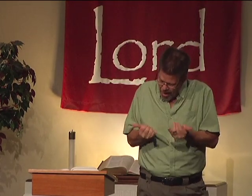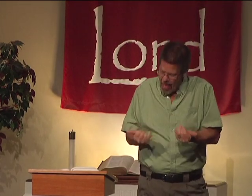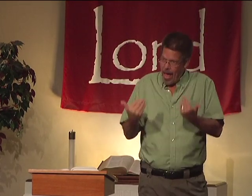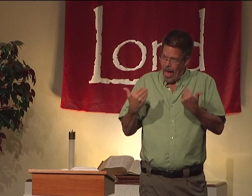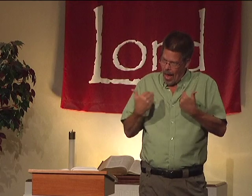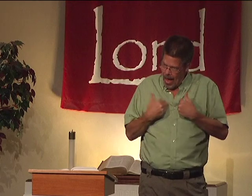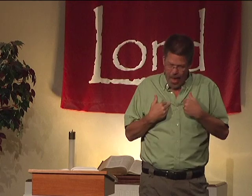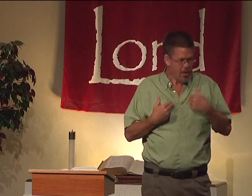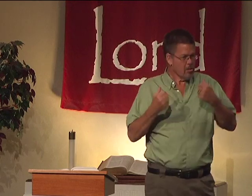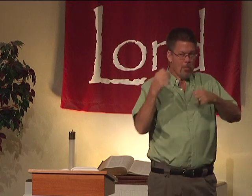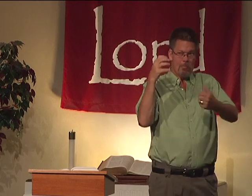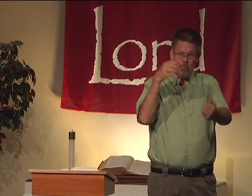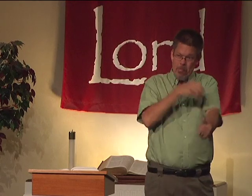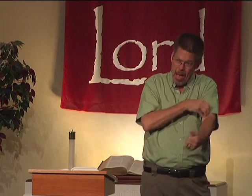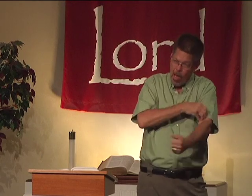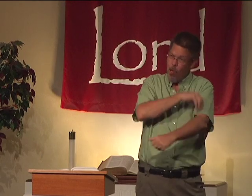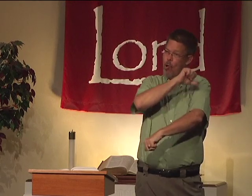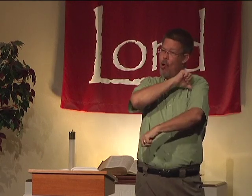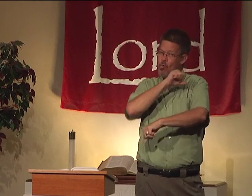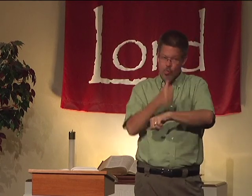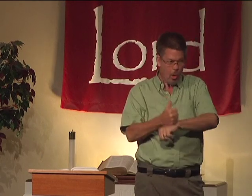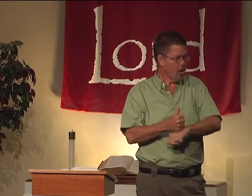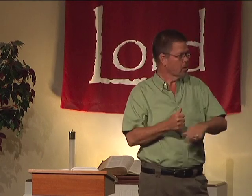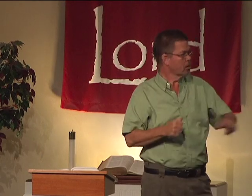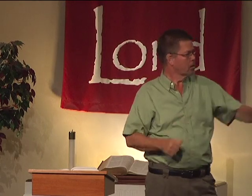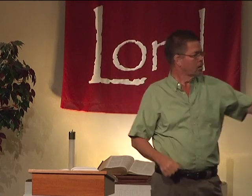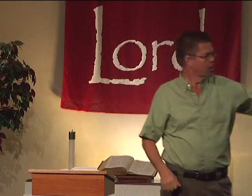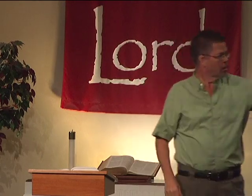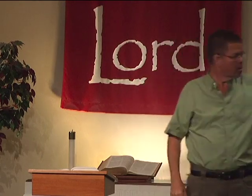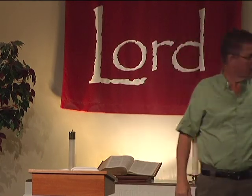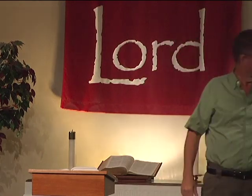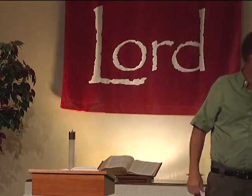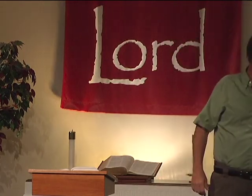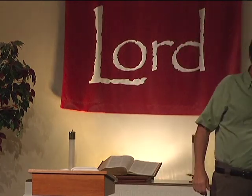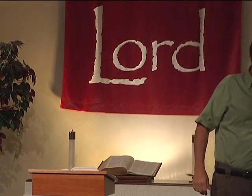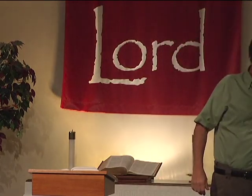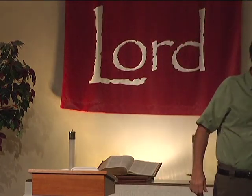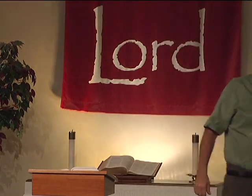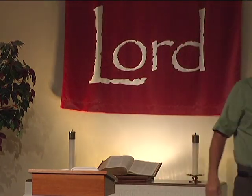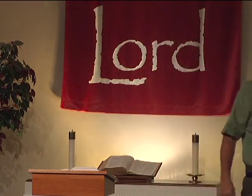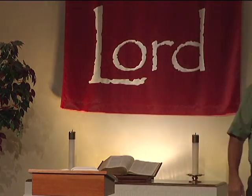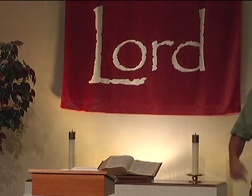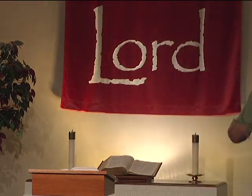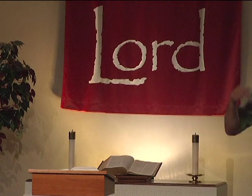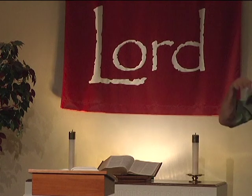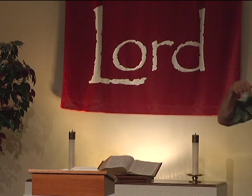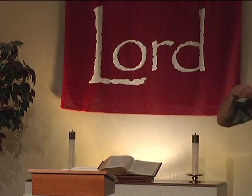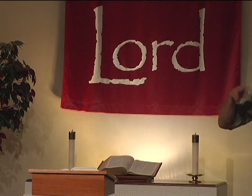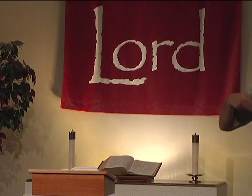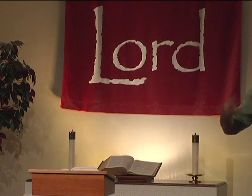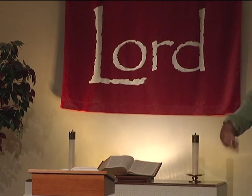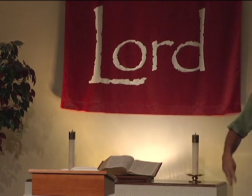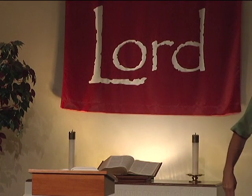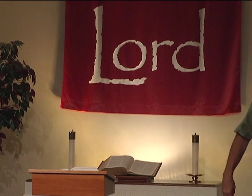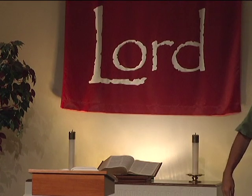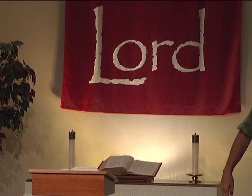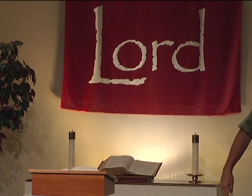Jesus right now has power and authority in this world